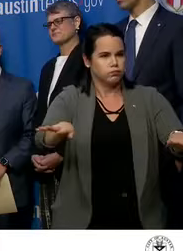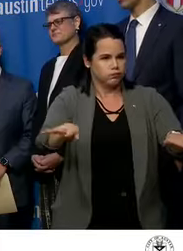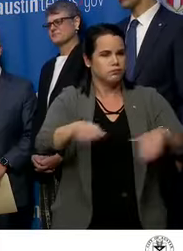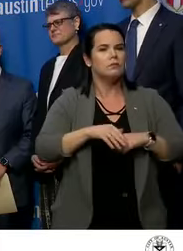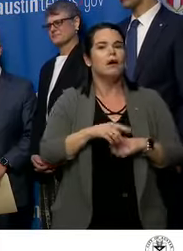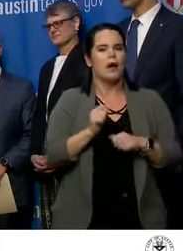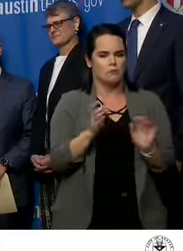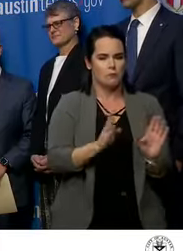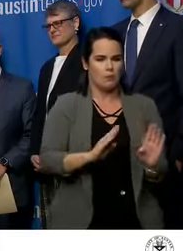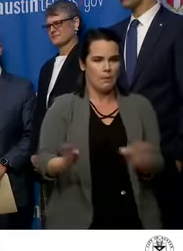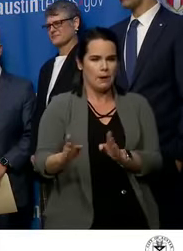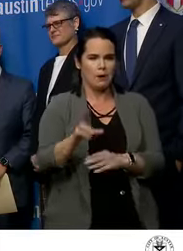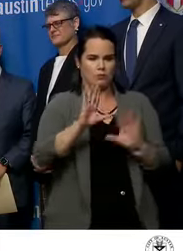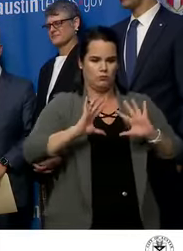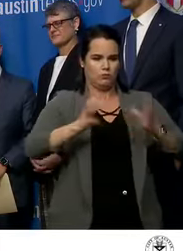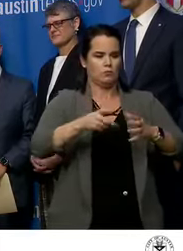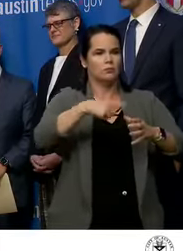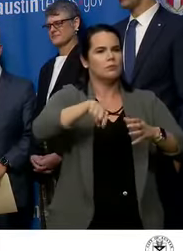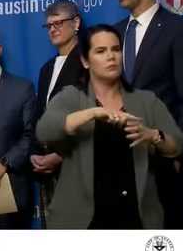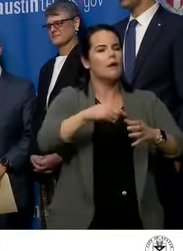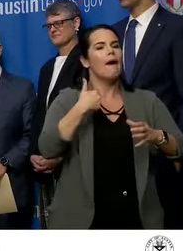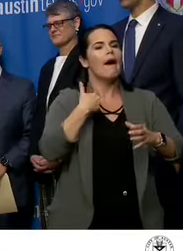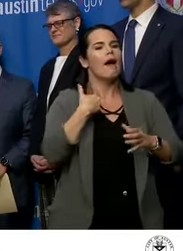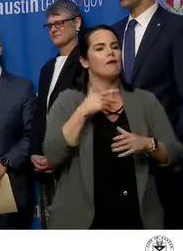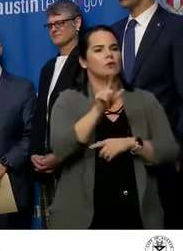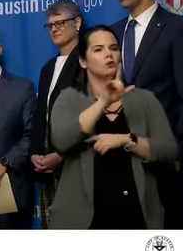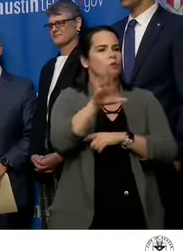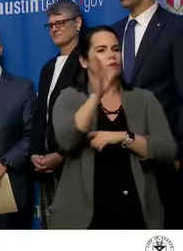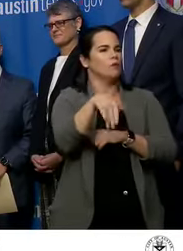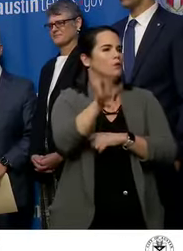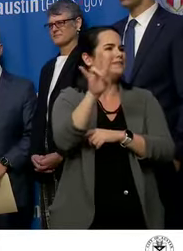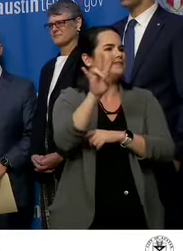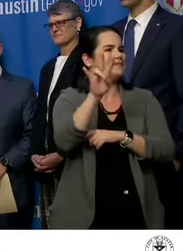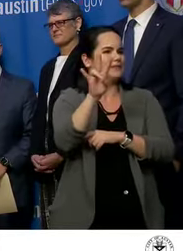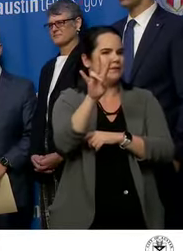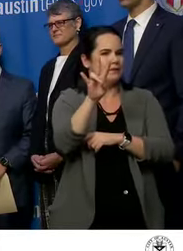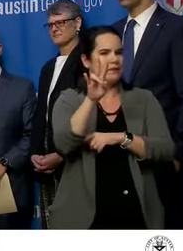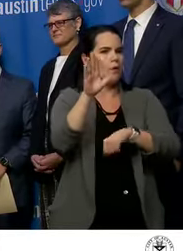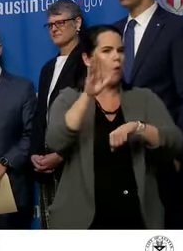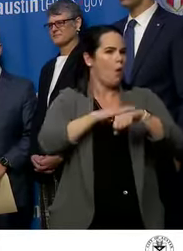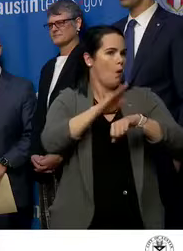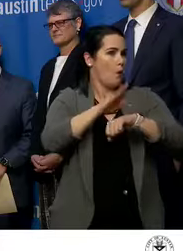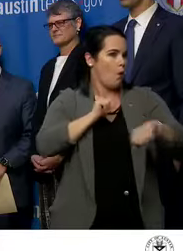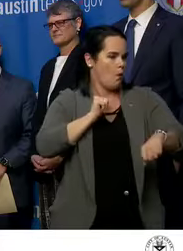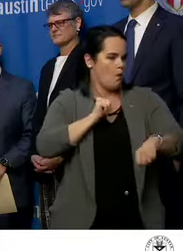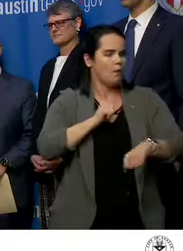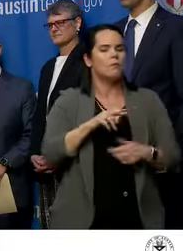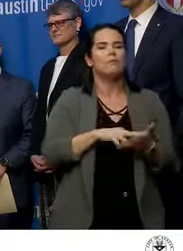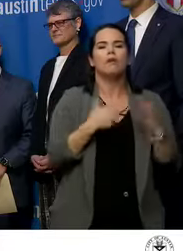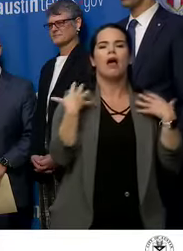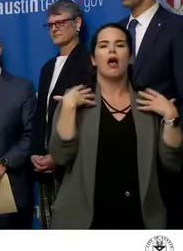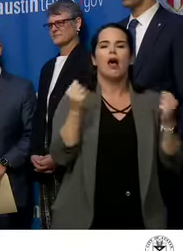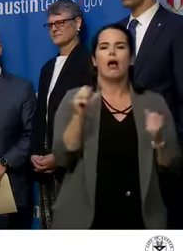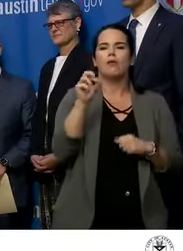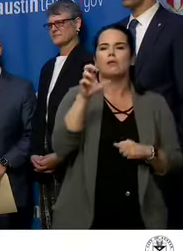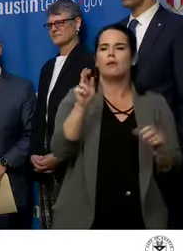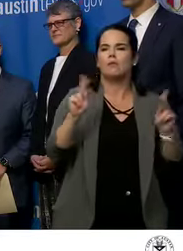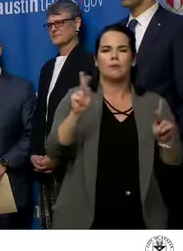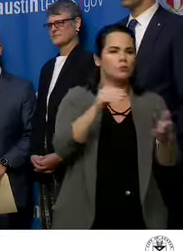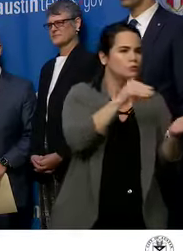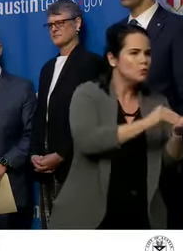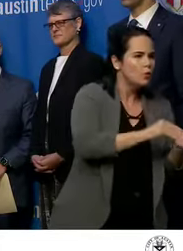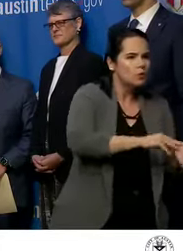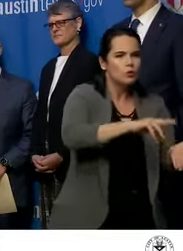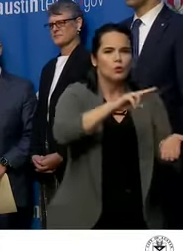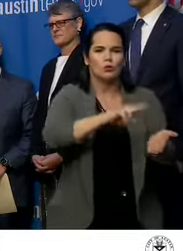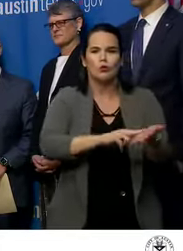24-7 on-call pager, which health care professionals and the general public can